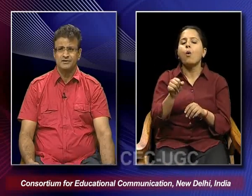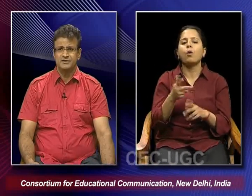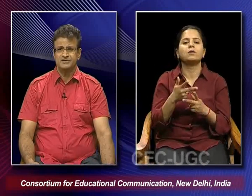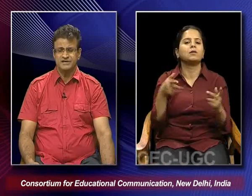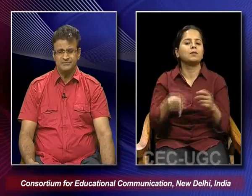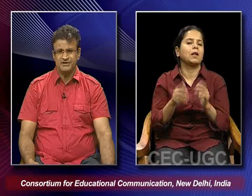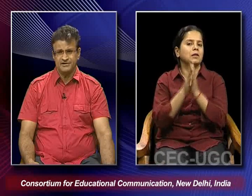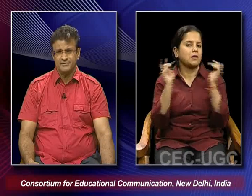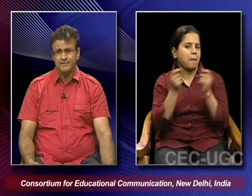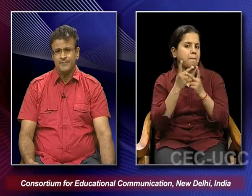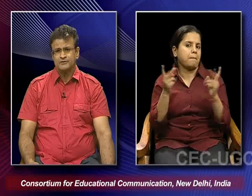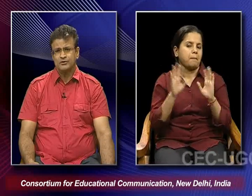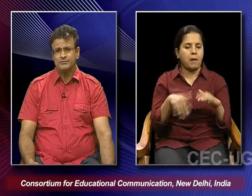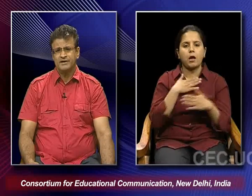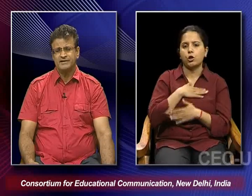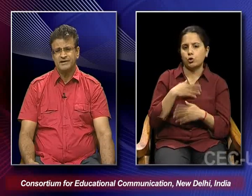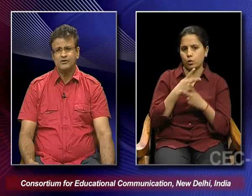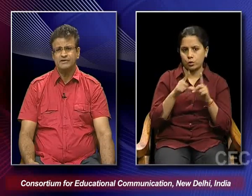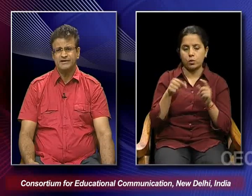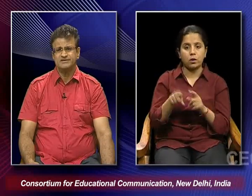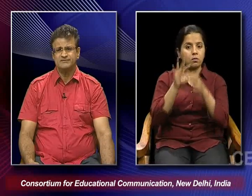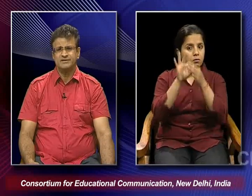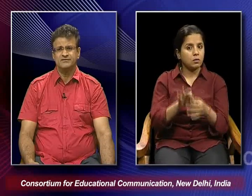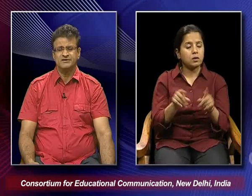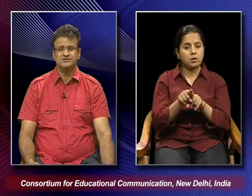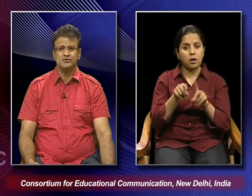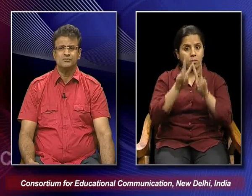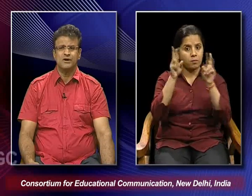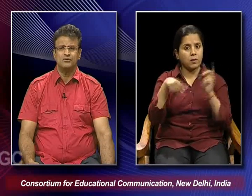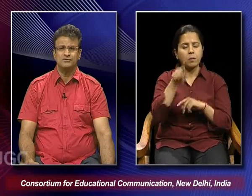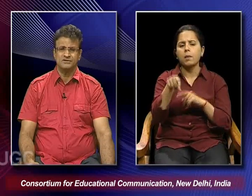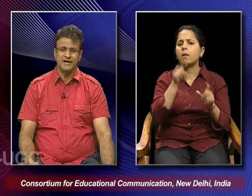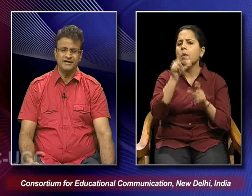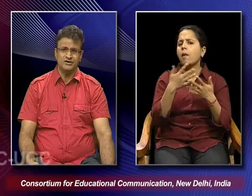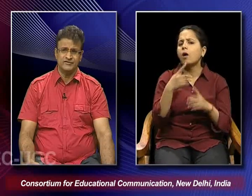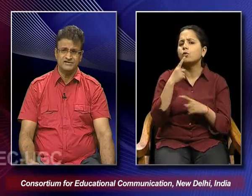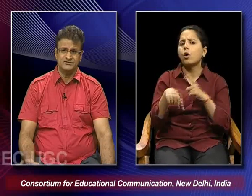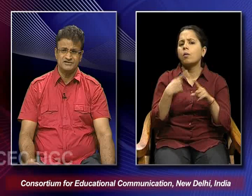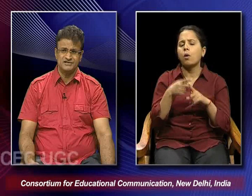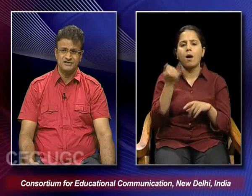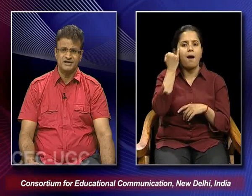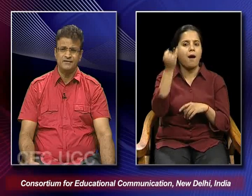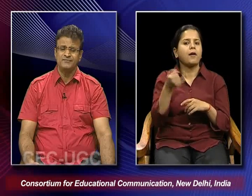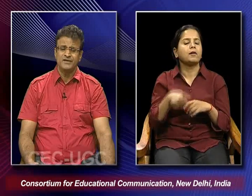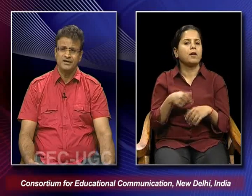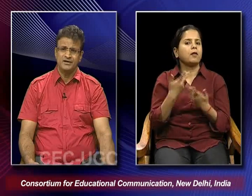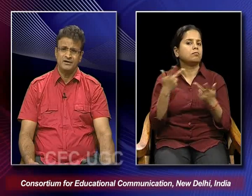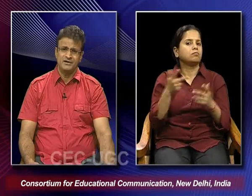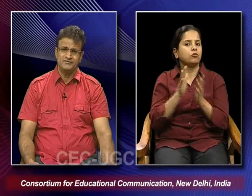celebrated. So, in that context when one is talking about the idea of festivals in India